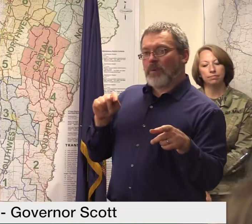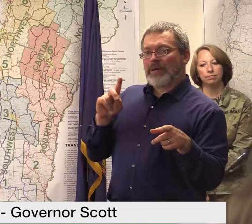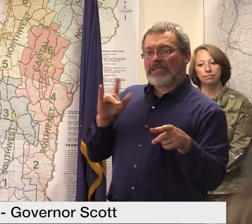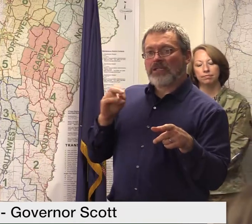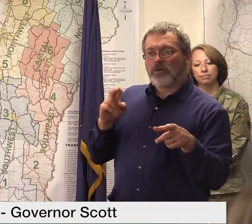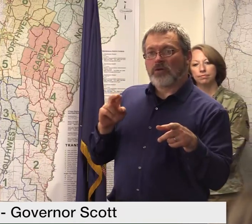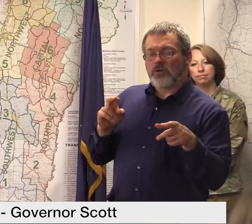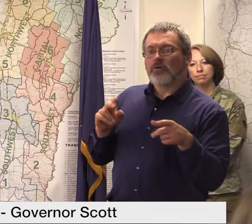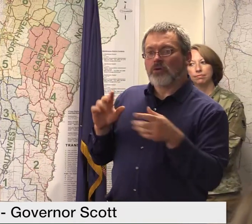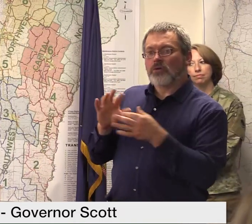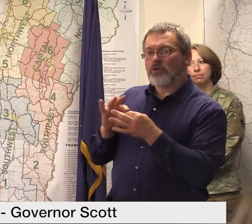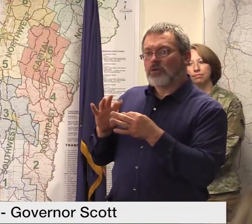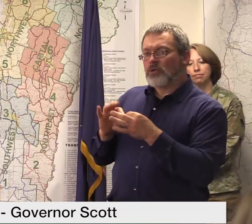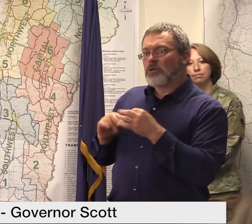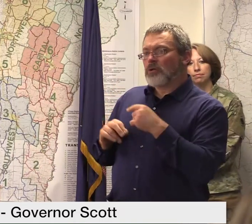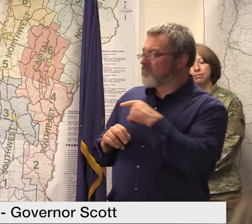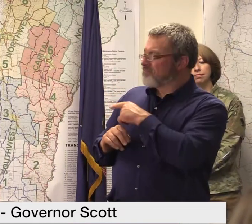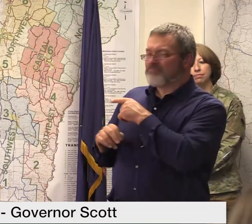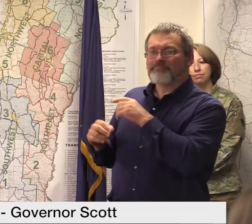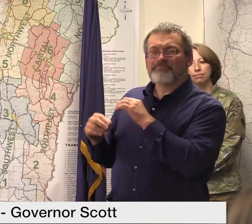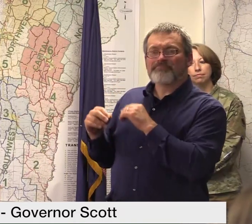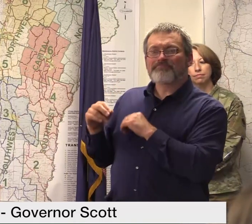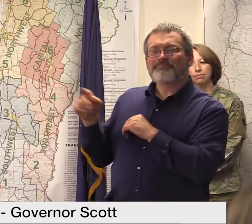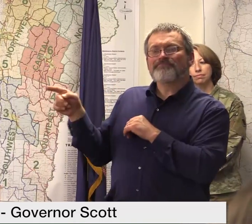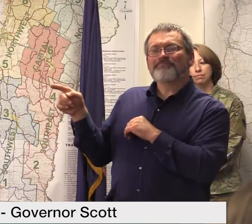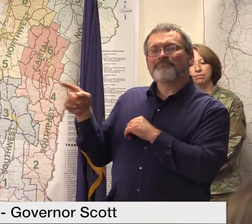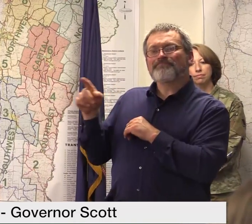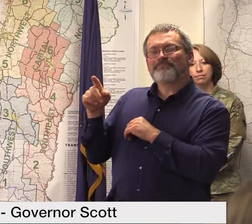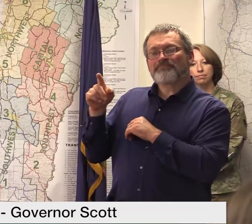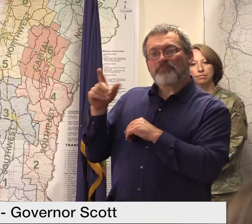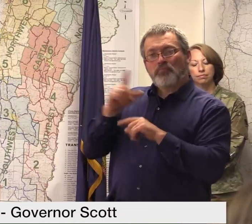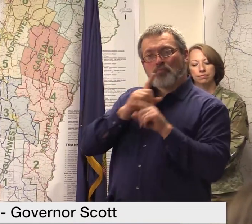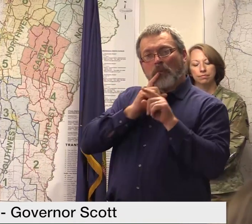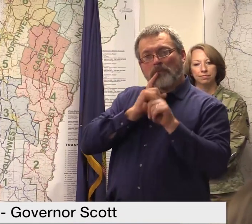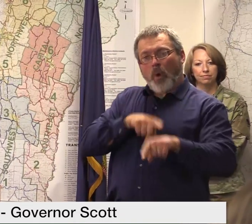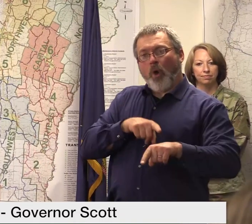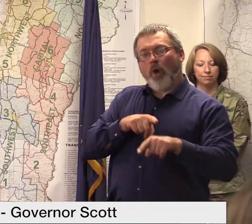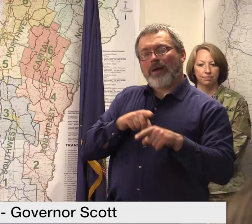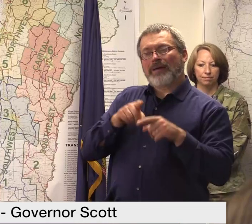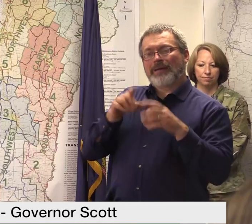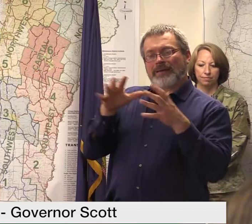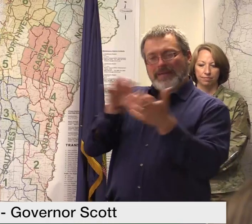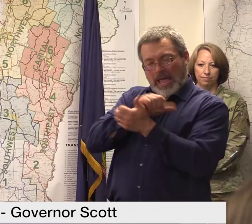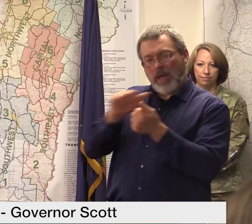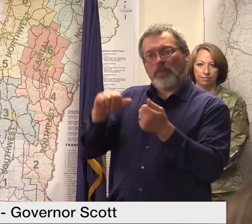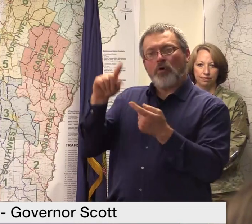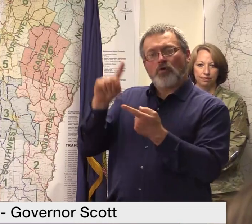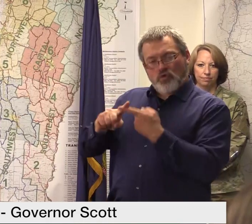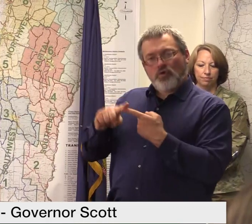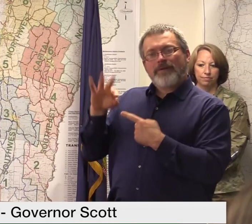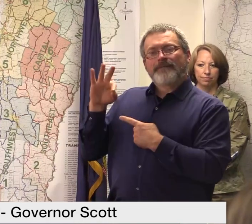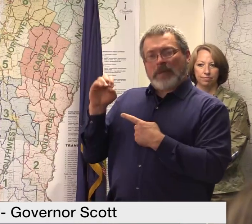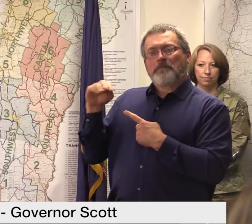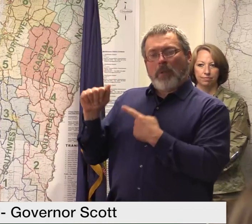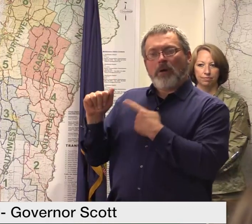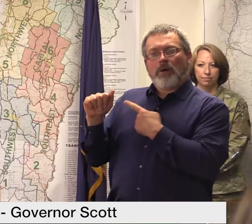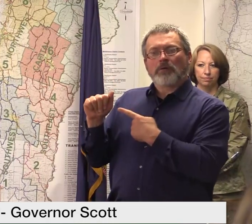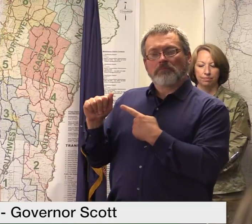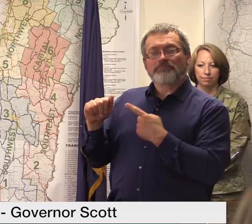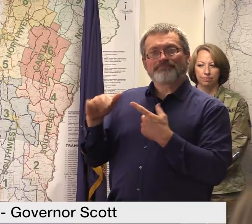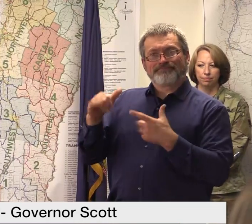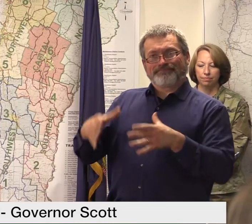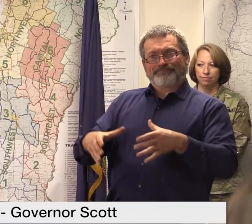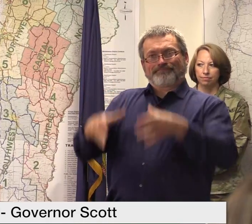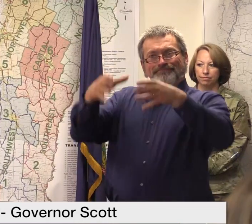fema if it's structural damage to the building the landlord owns i mean shouldn't that be the